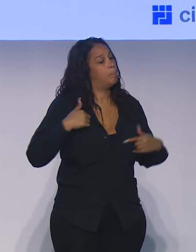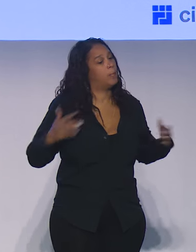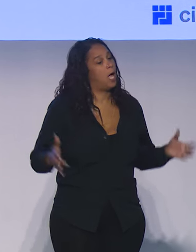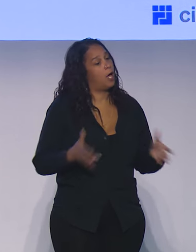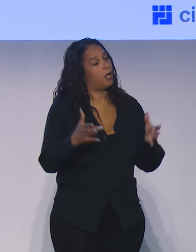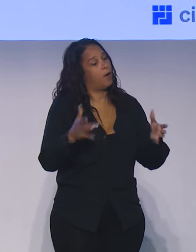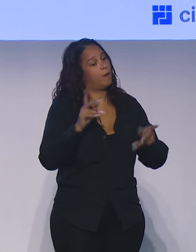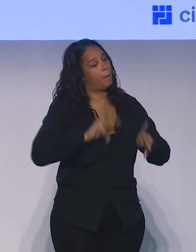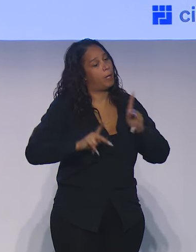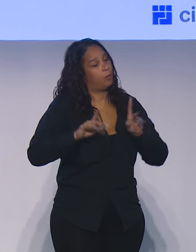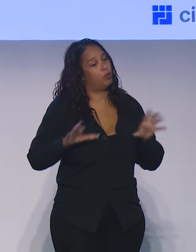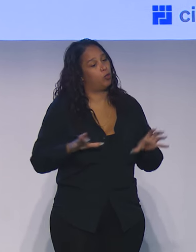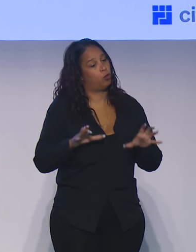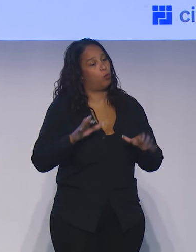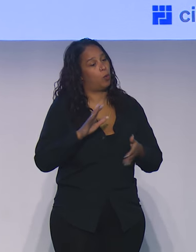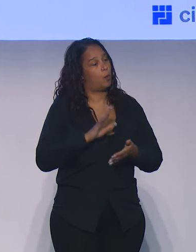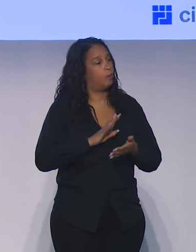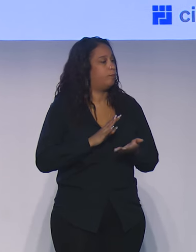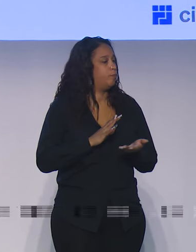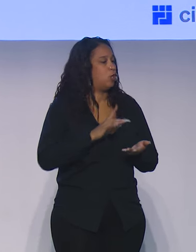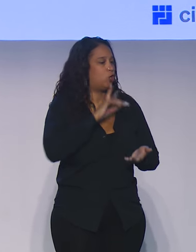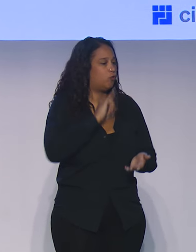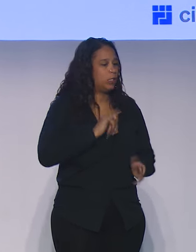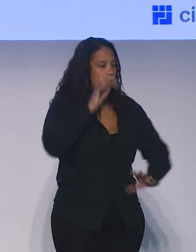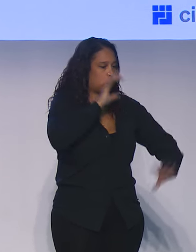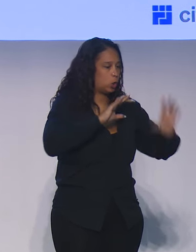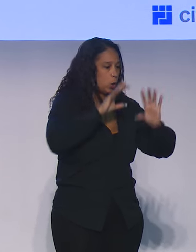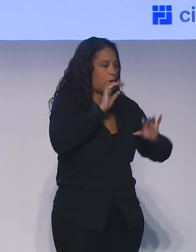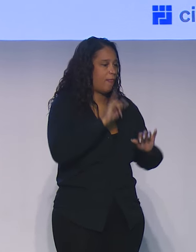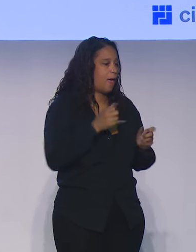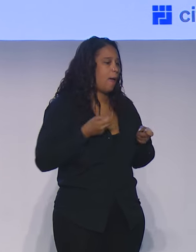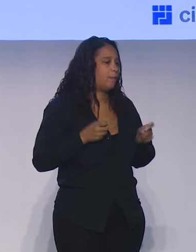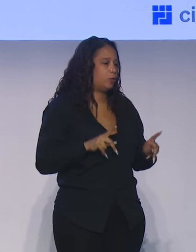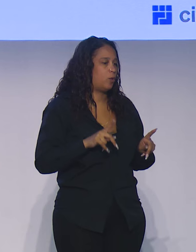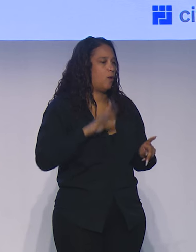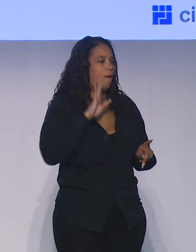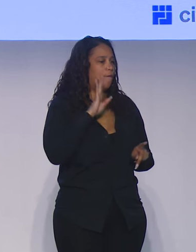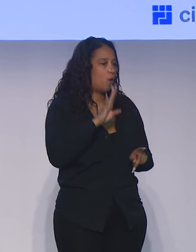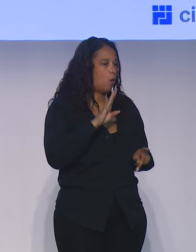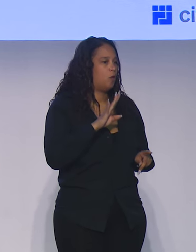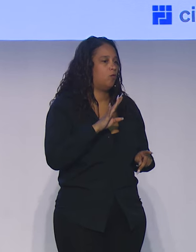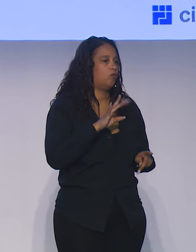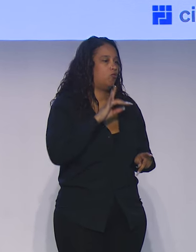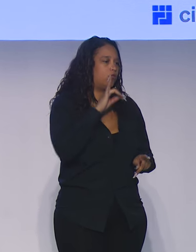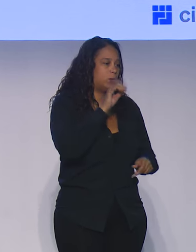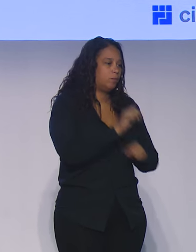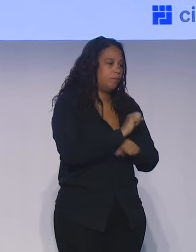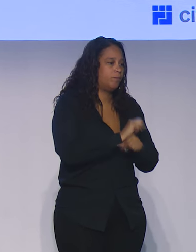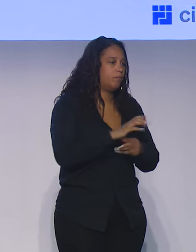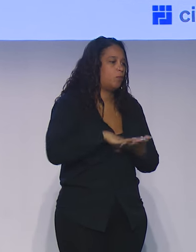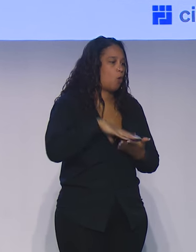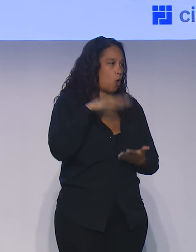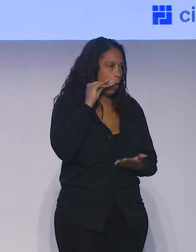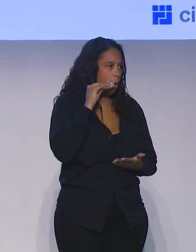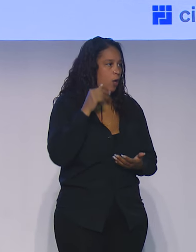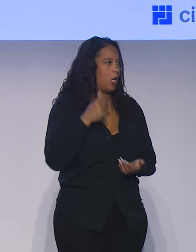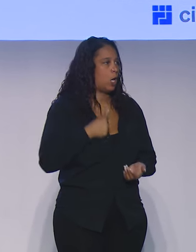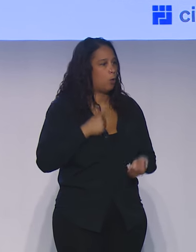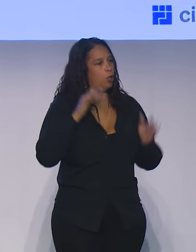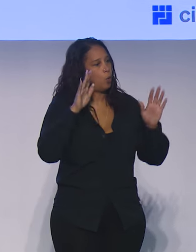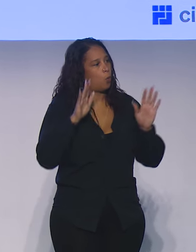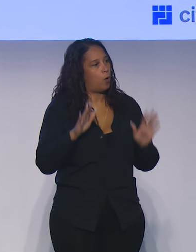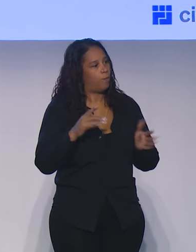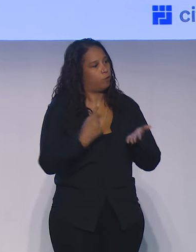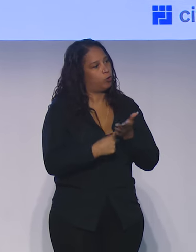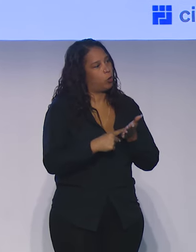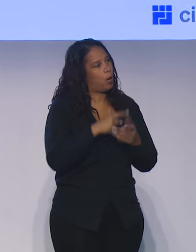anything is to really, really seek out opportunities for interdisciplinary learning. It was so wonderful to talk with you about what it was like to be a